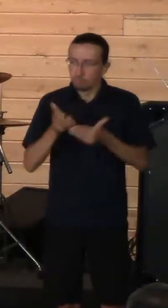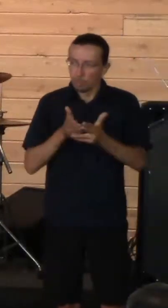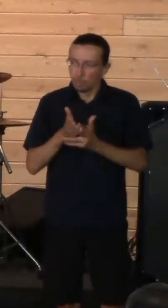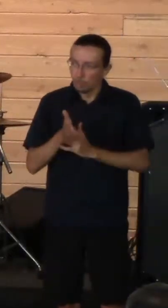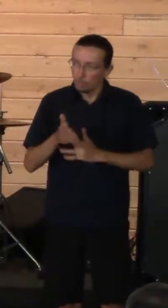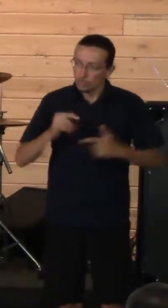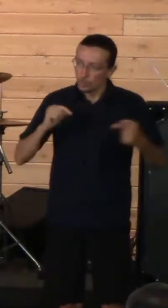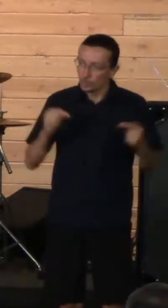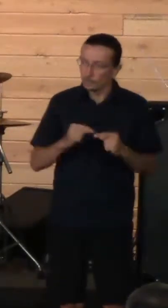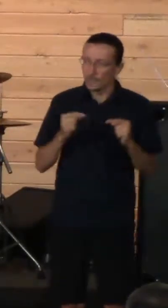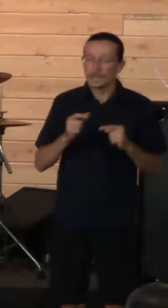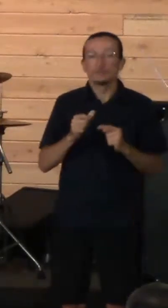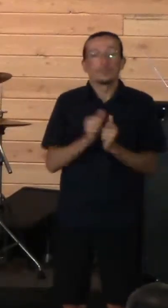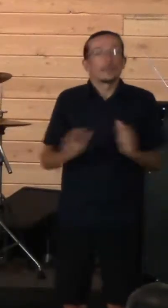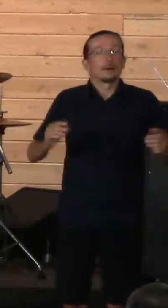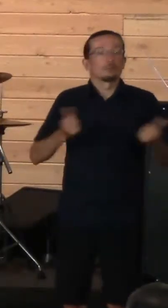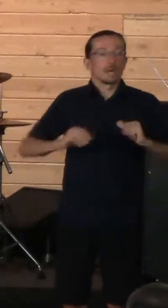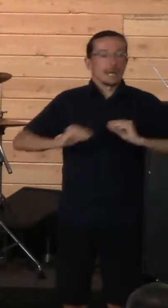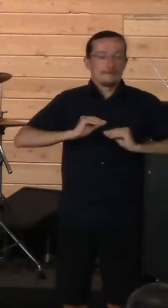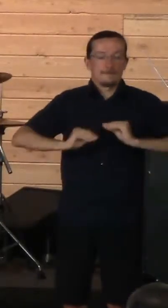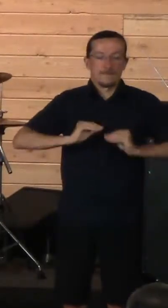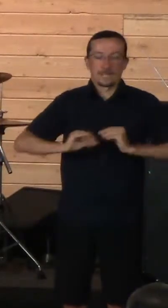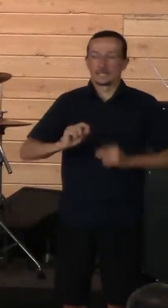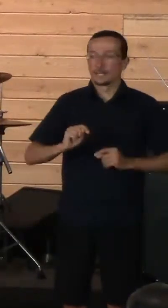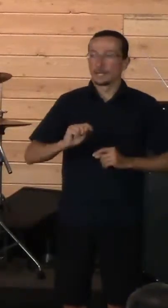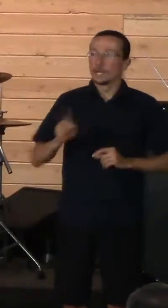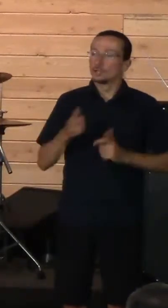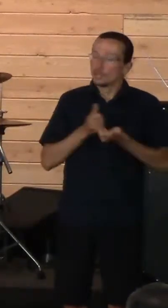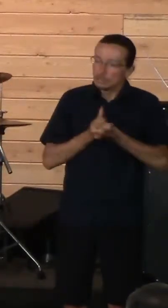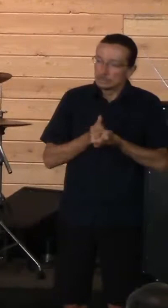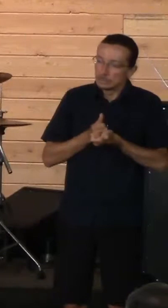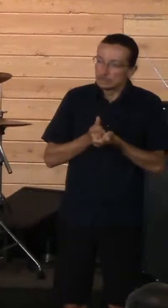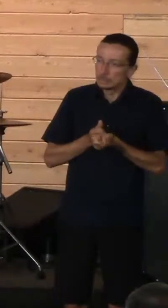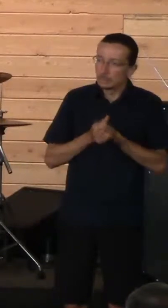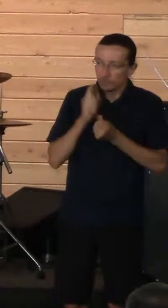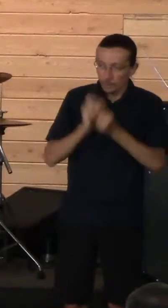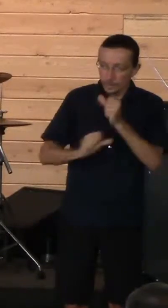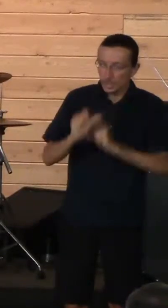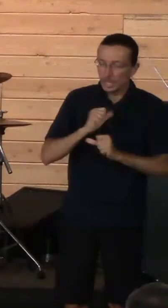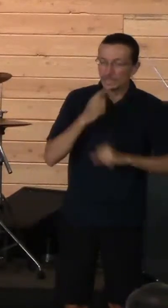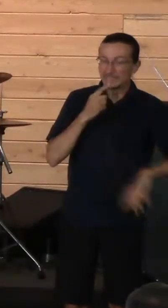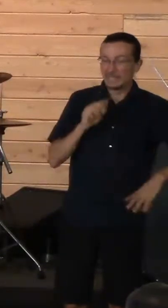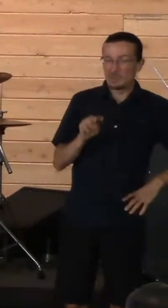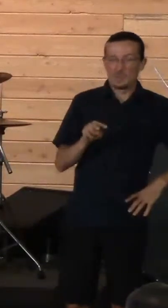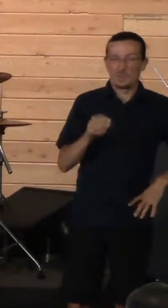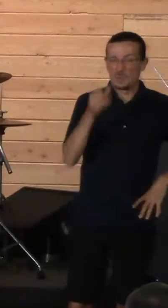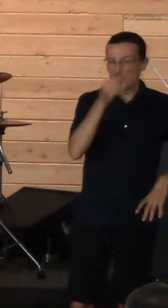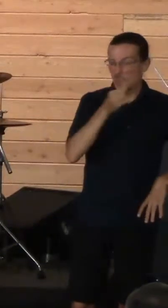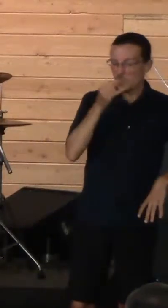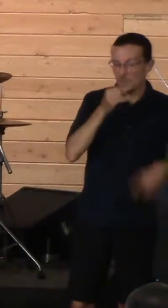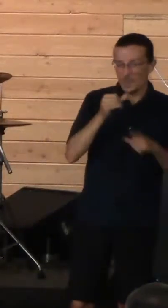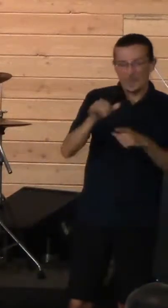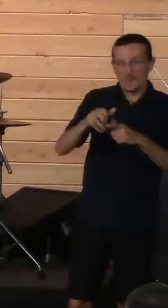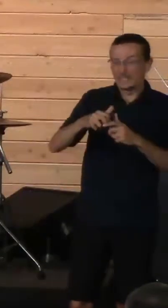for one another of just saying, wow, that is so hard. I cannot imagine.